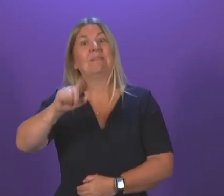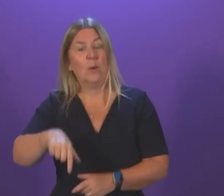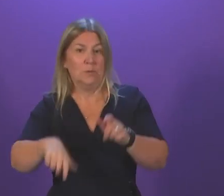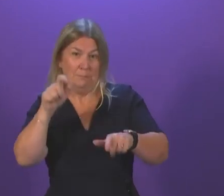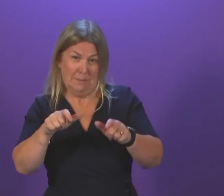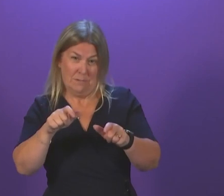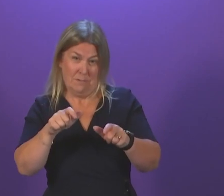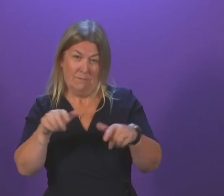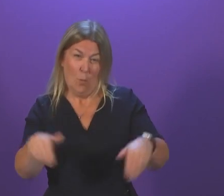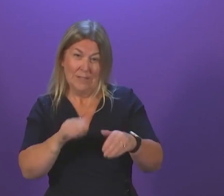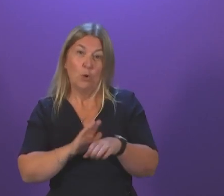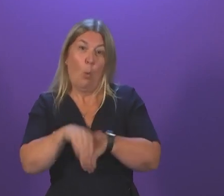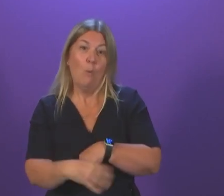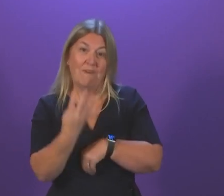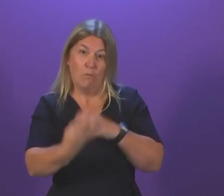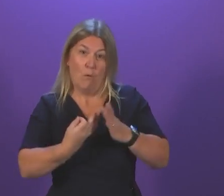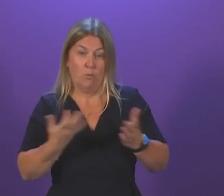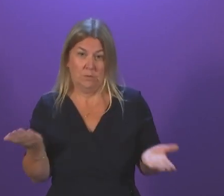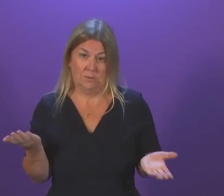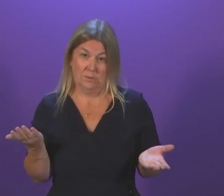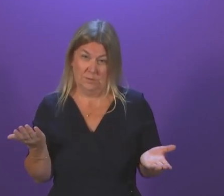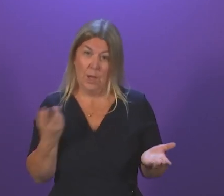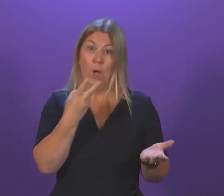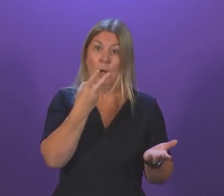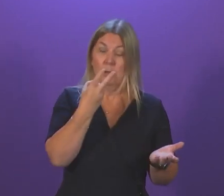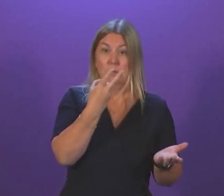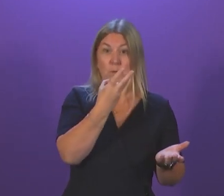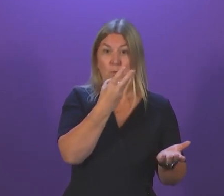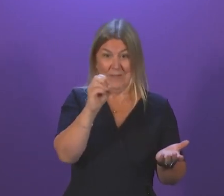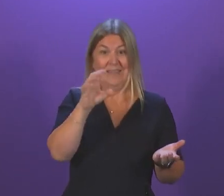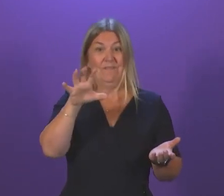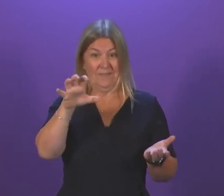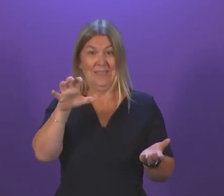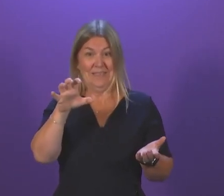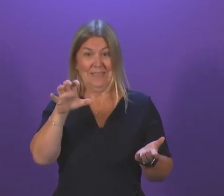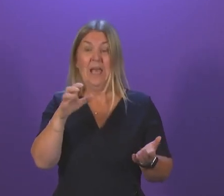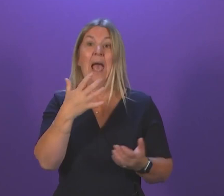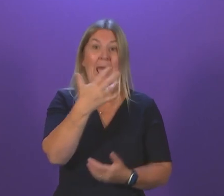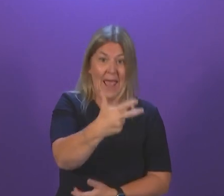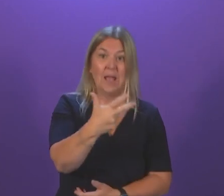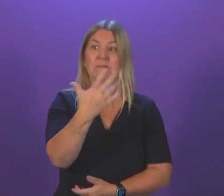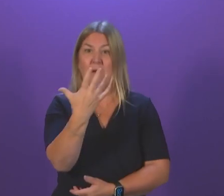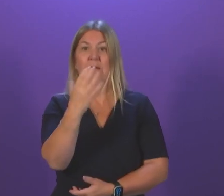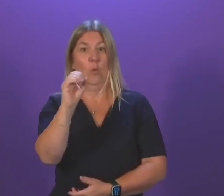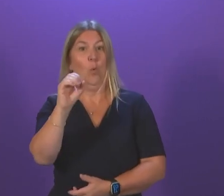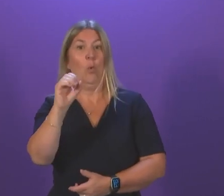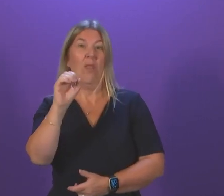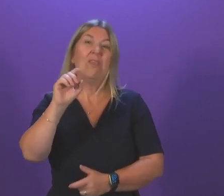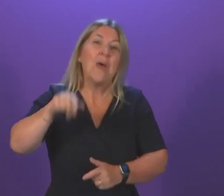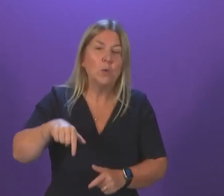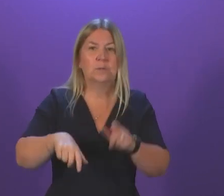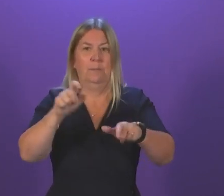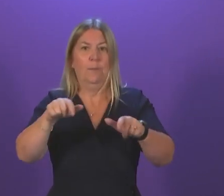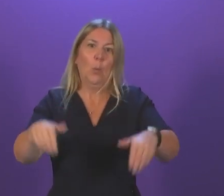four-hour target time at A&E. Since 2015, 850,000 people. So why has it happened?